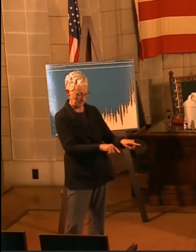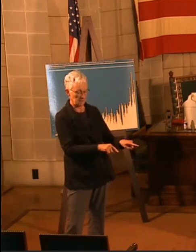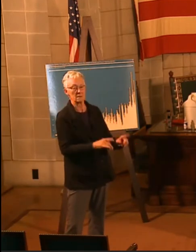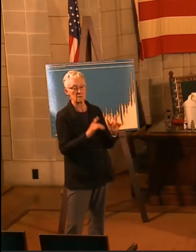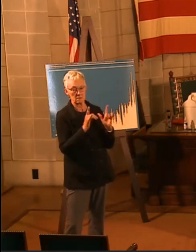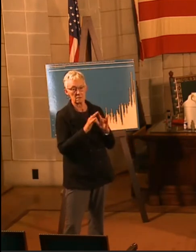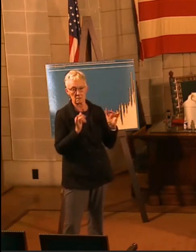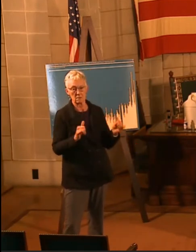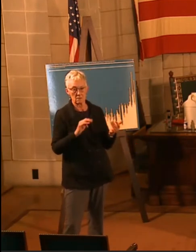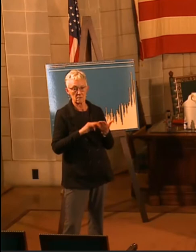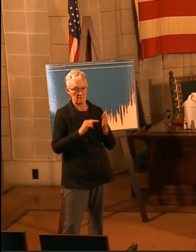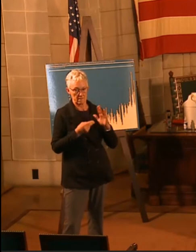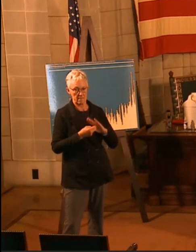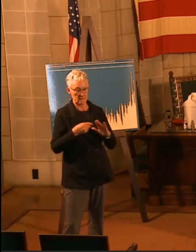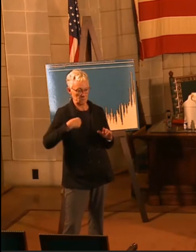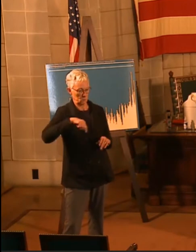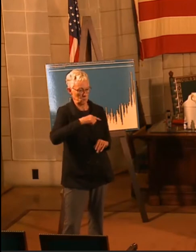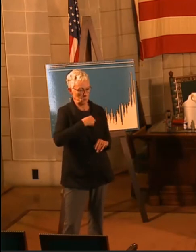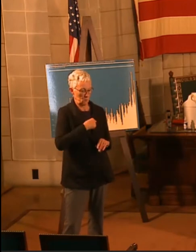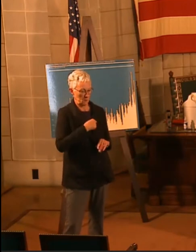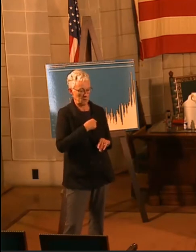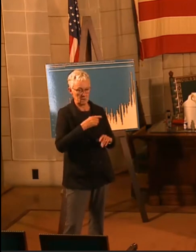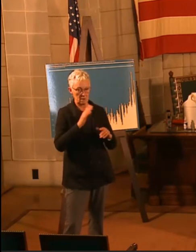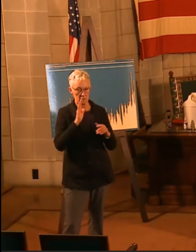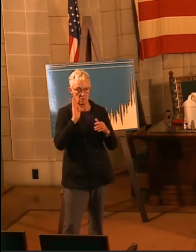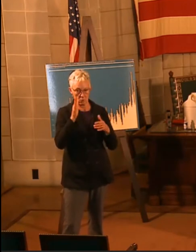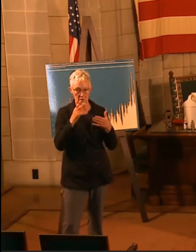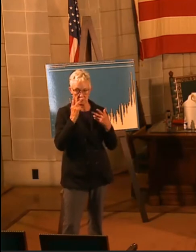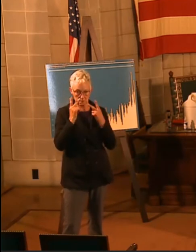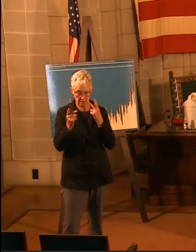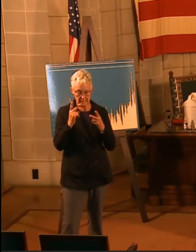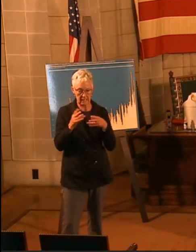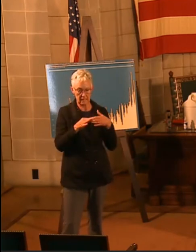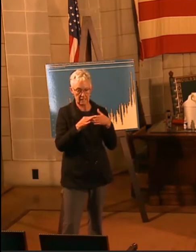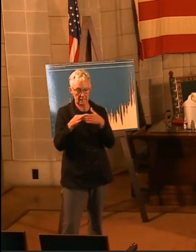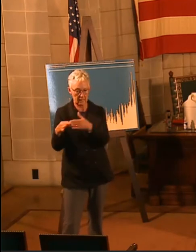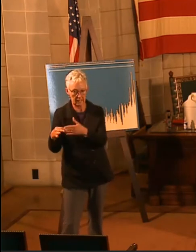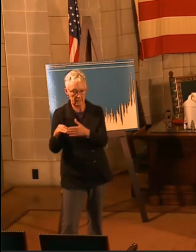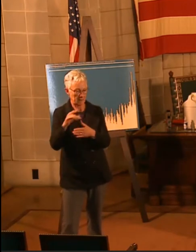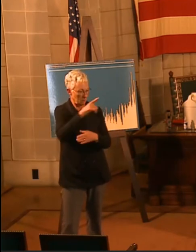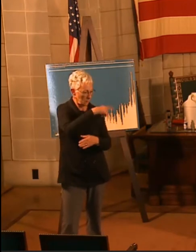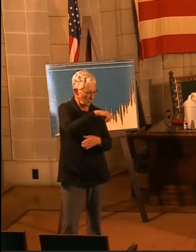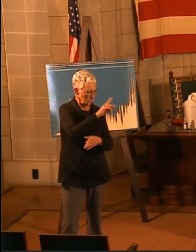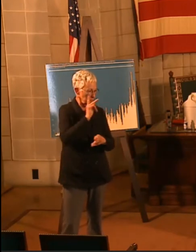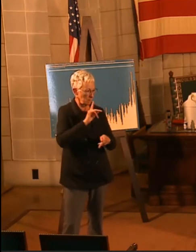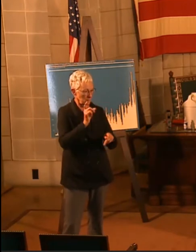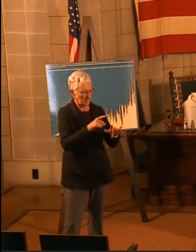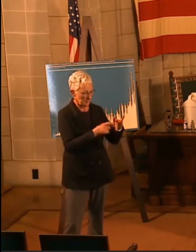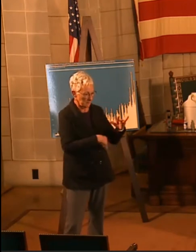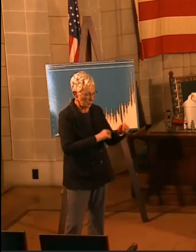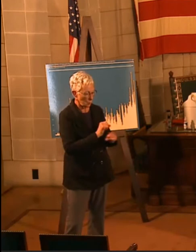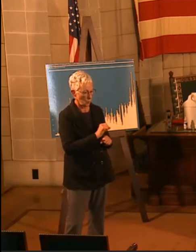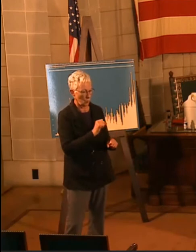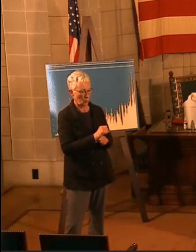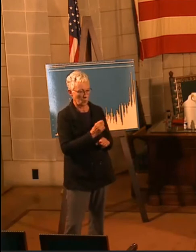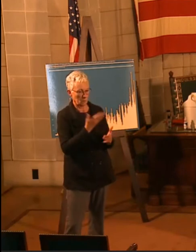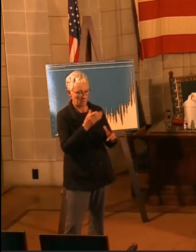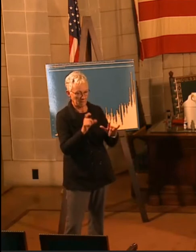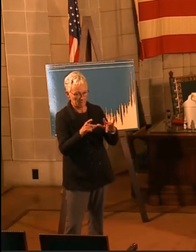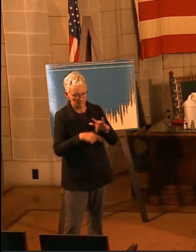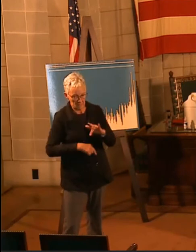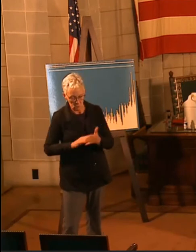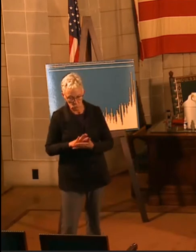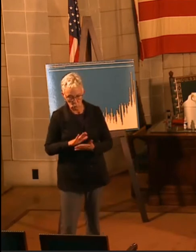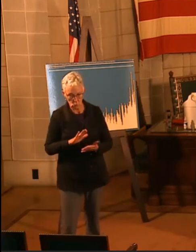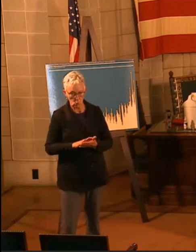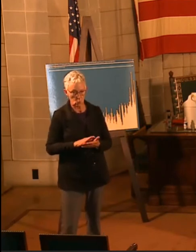the same time may lead to missing of work, one student missing school, a